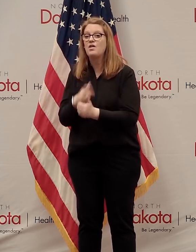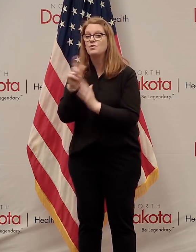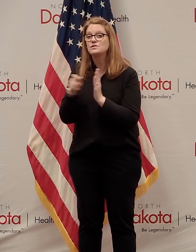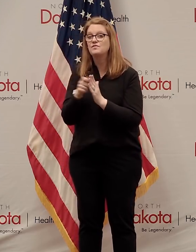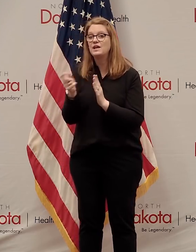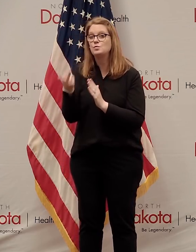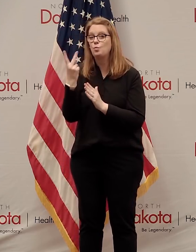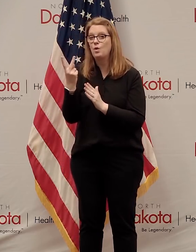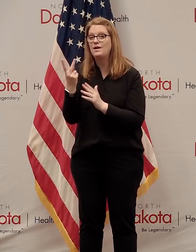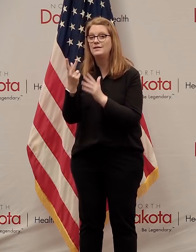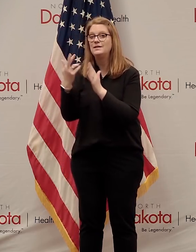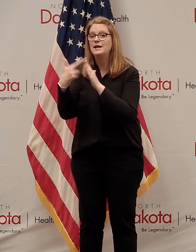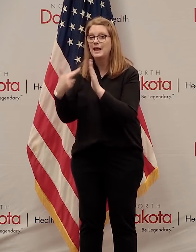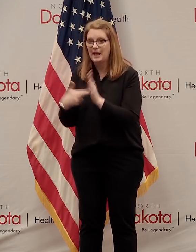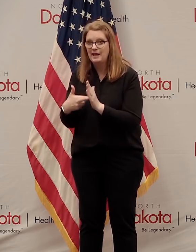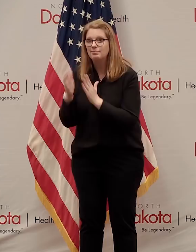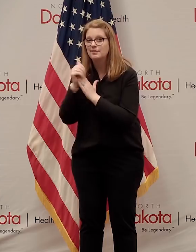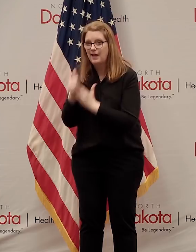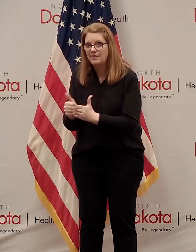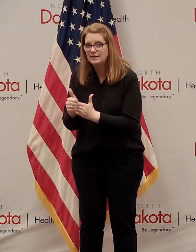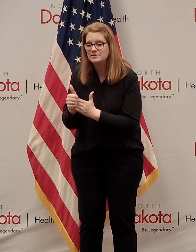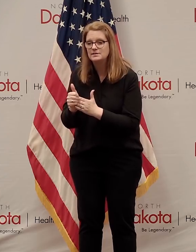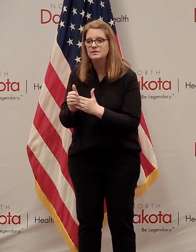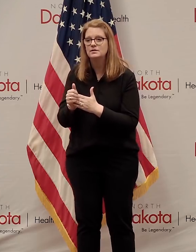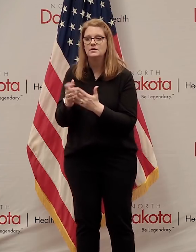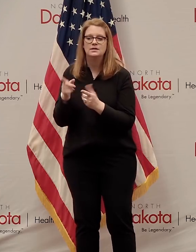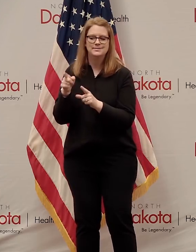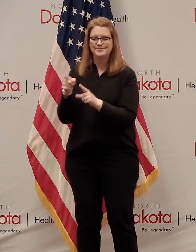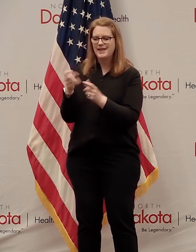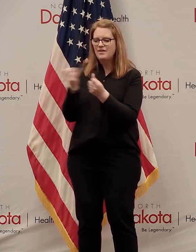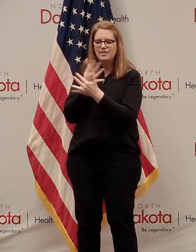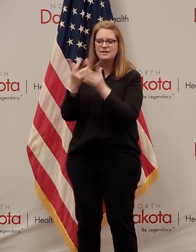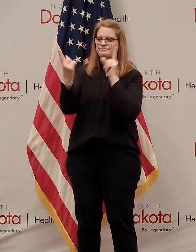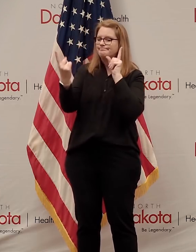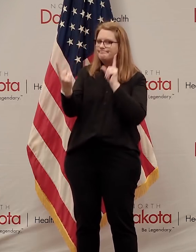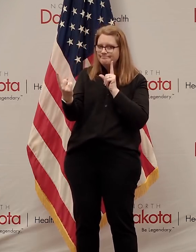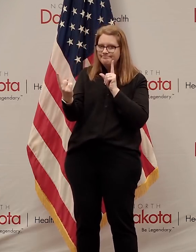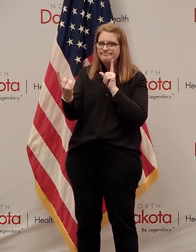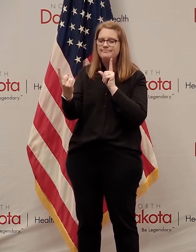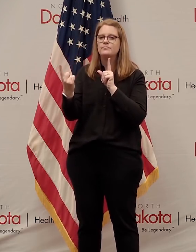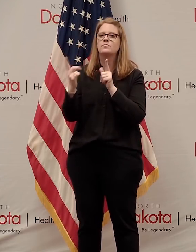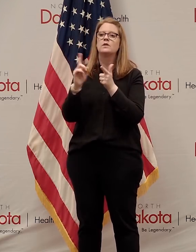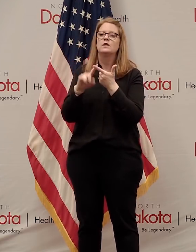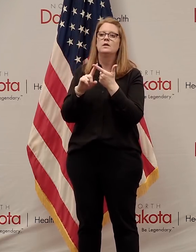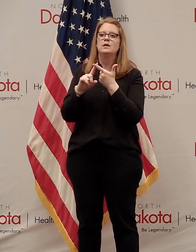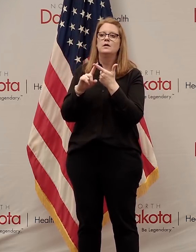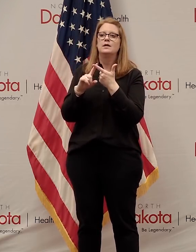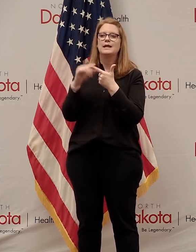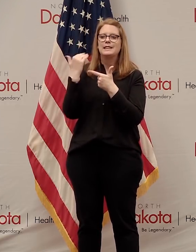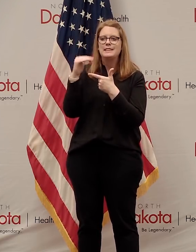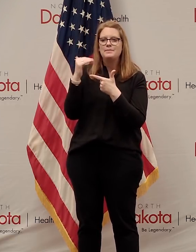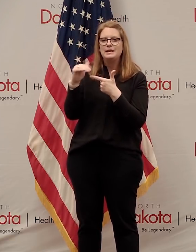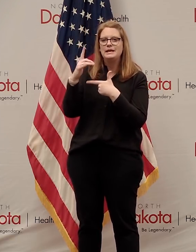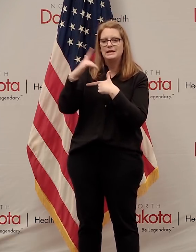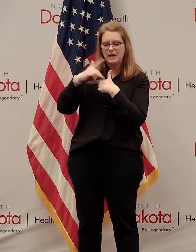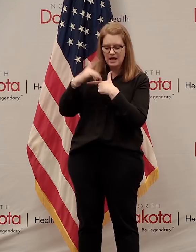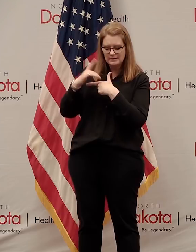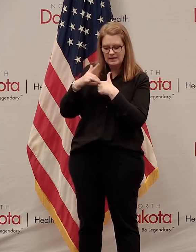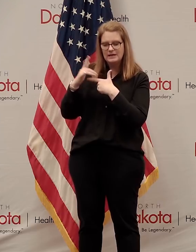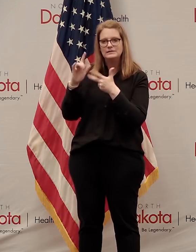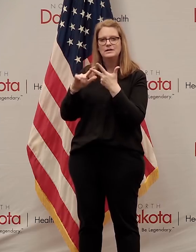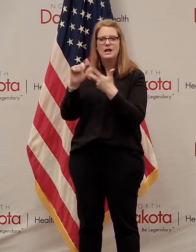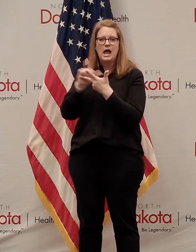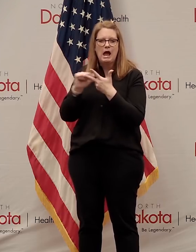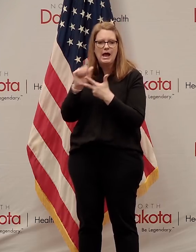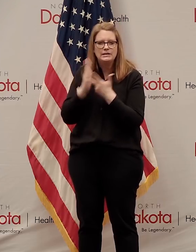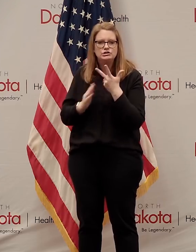one guidelines would include everything related to physical distancing, limiting contact, hygiene,